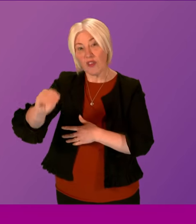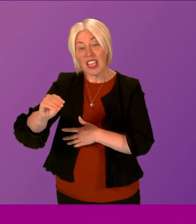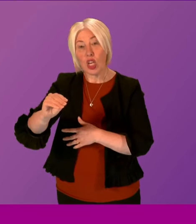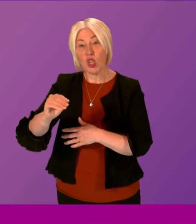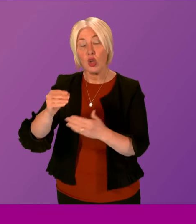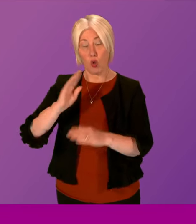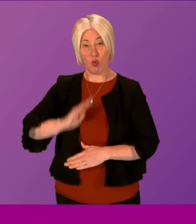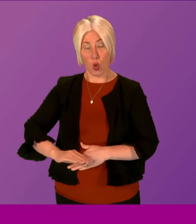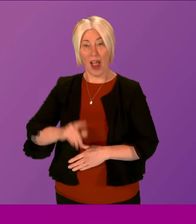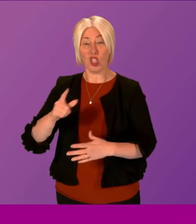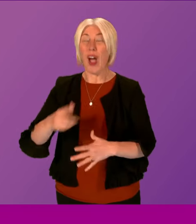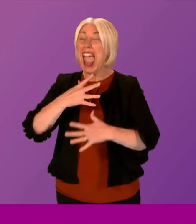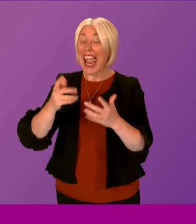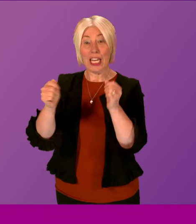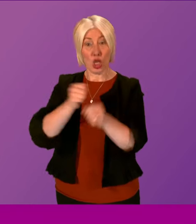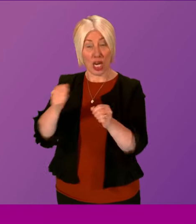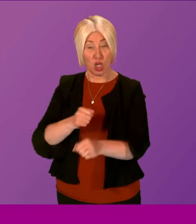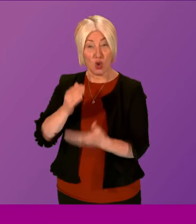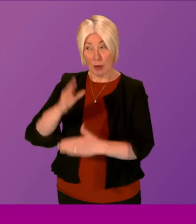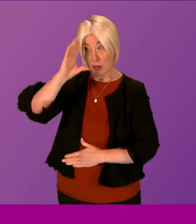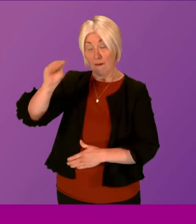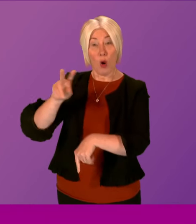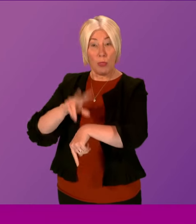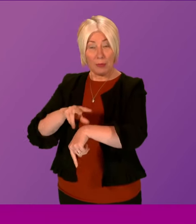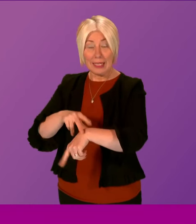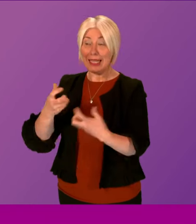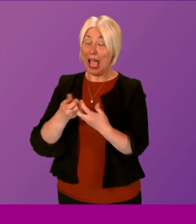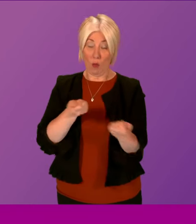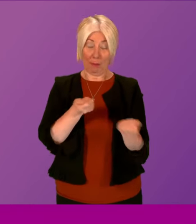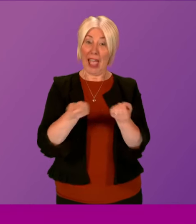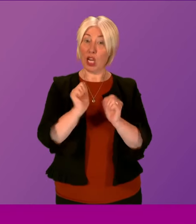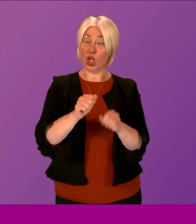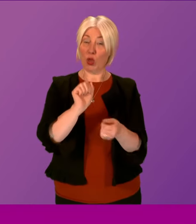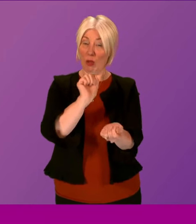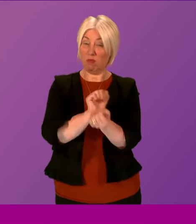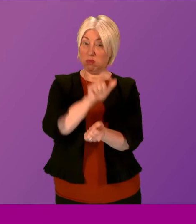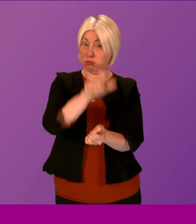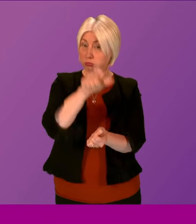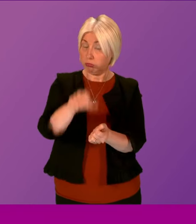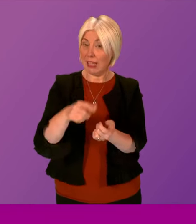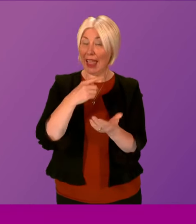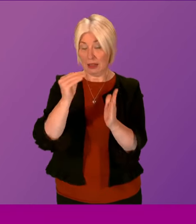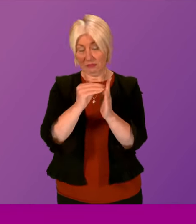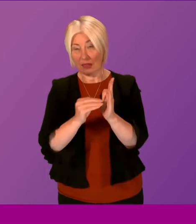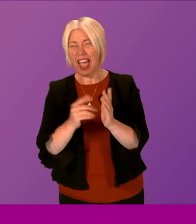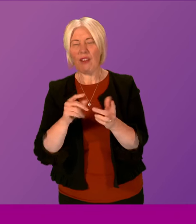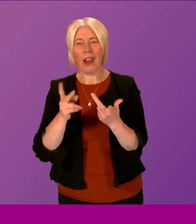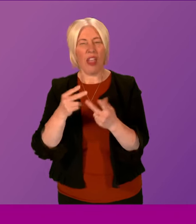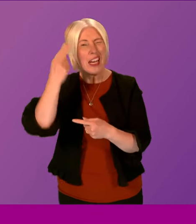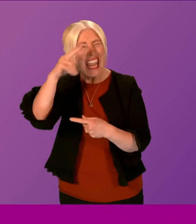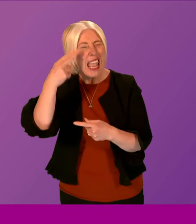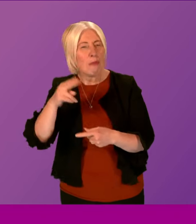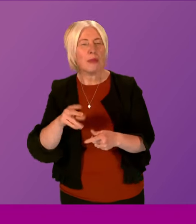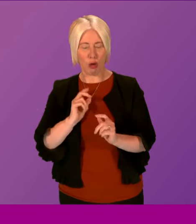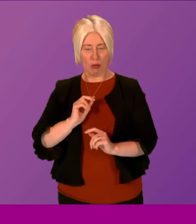by law, be notified to the police. The management of offenders documents include recording of any aliases. We became